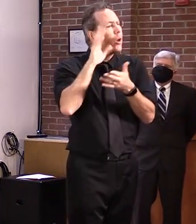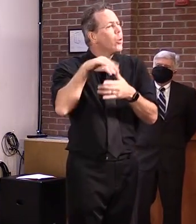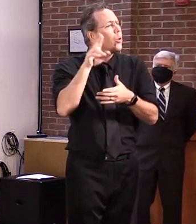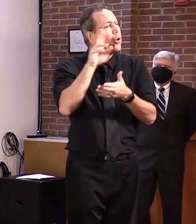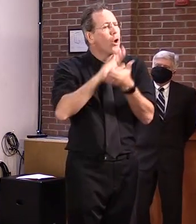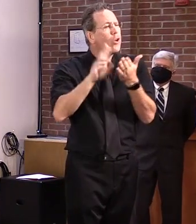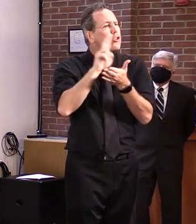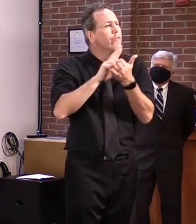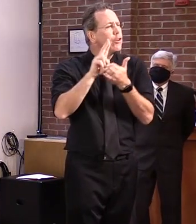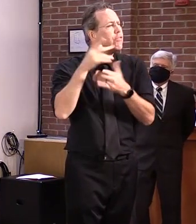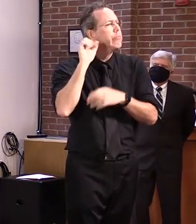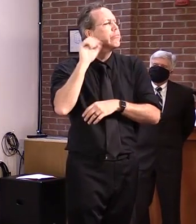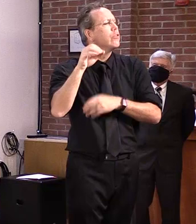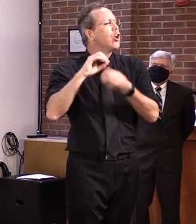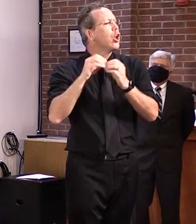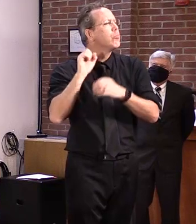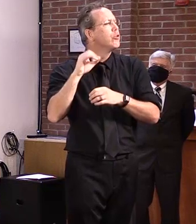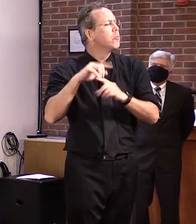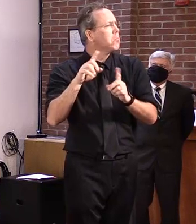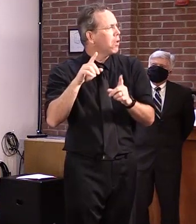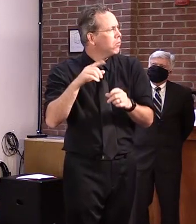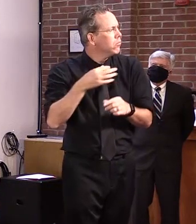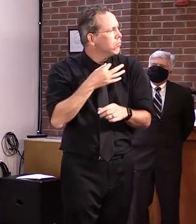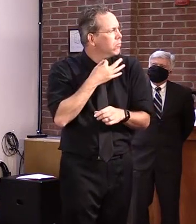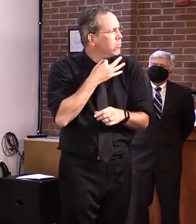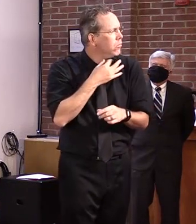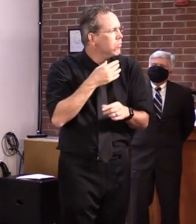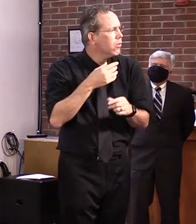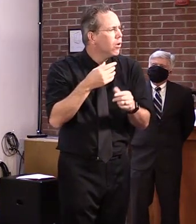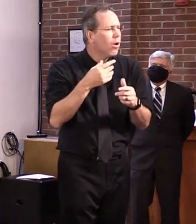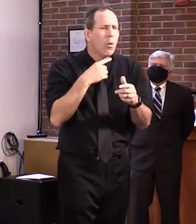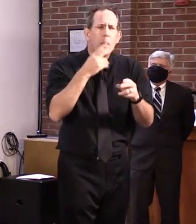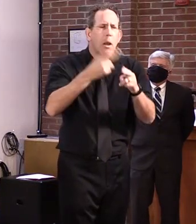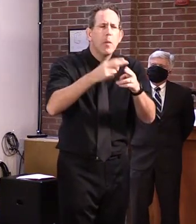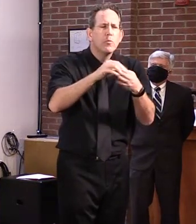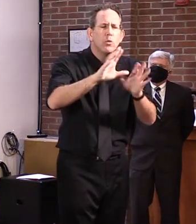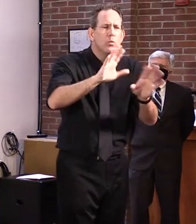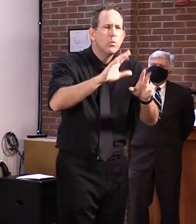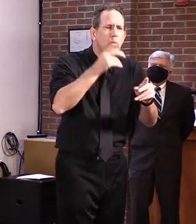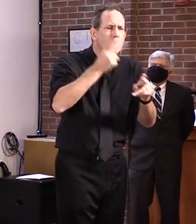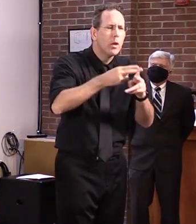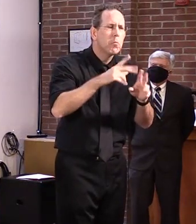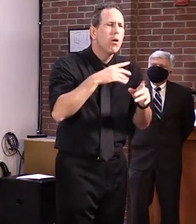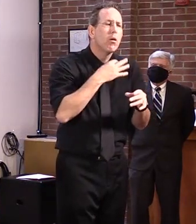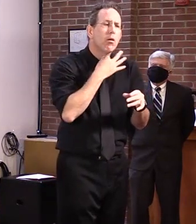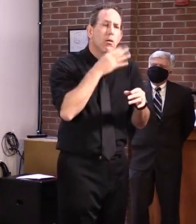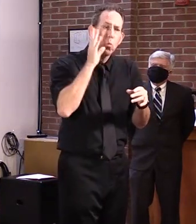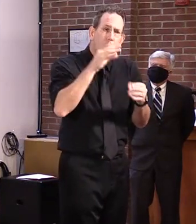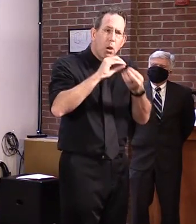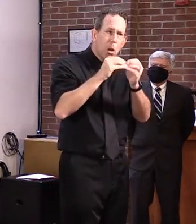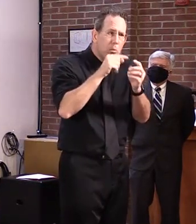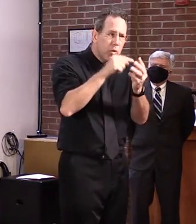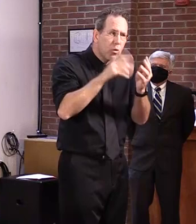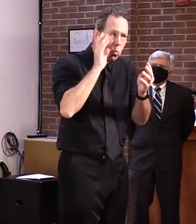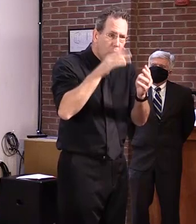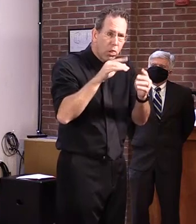I assume we're not looking for names, but will Vermonters be told if students are misbehaving and that,